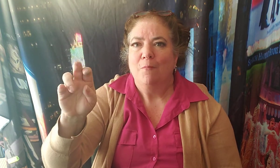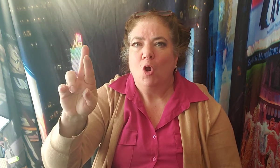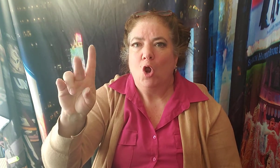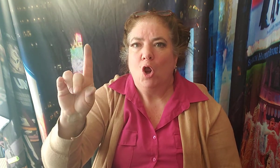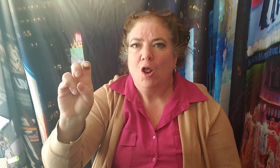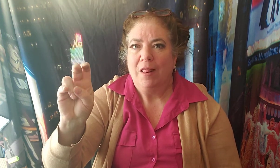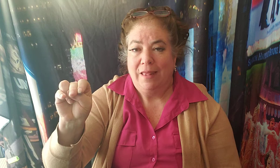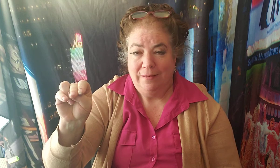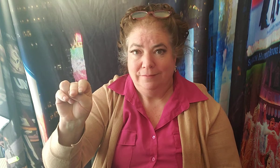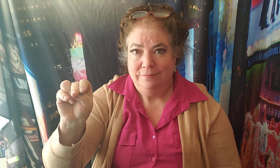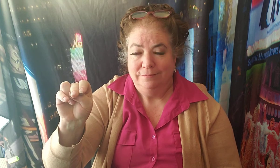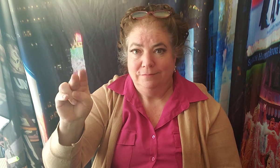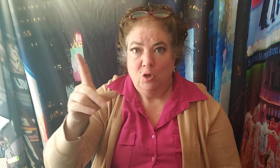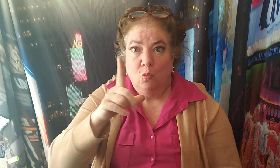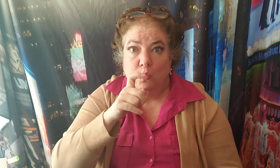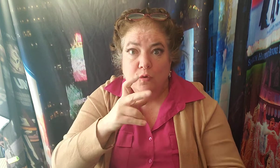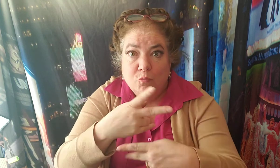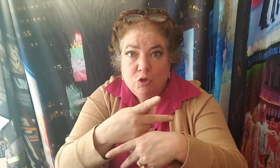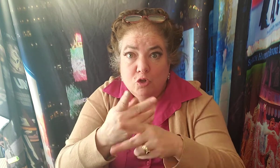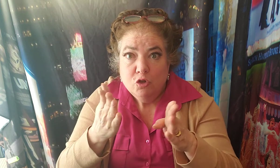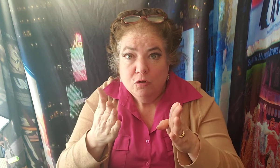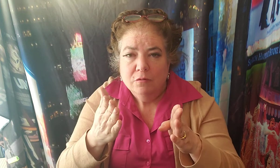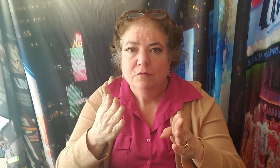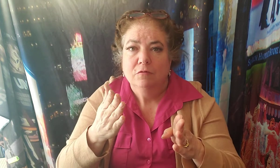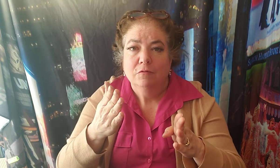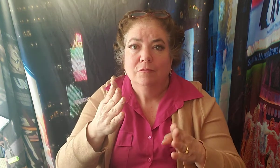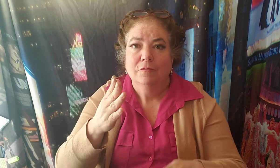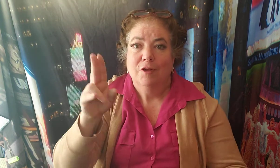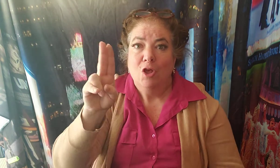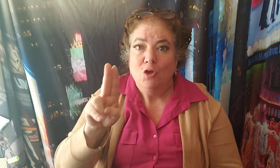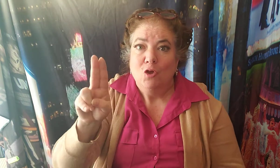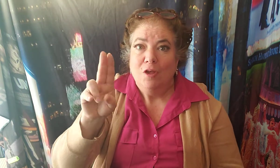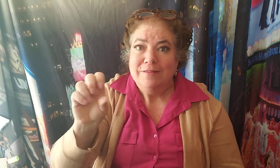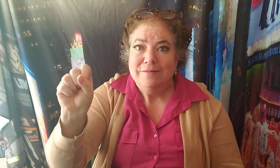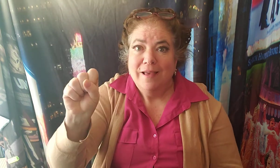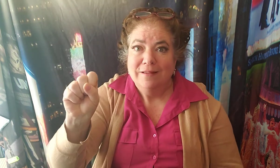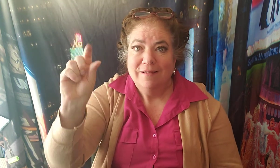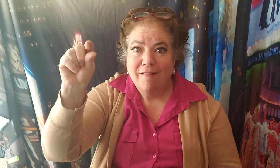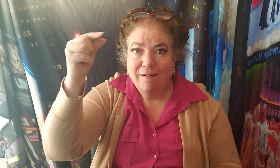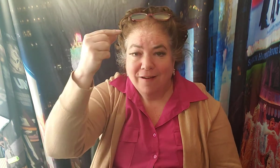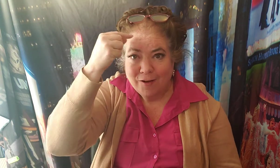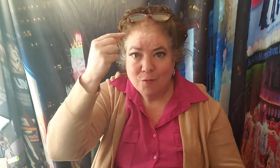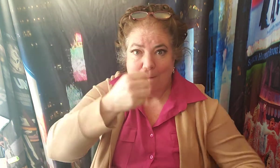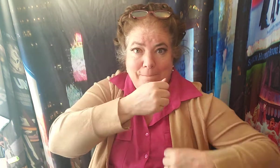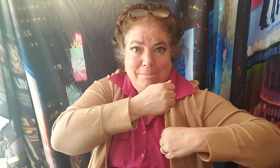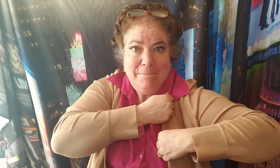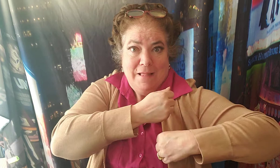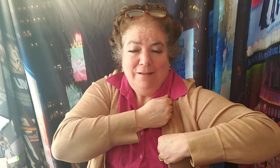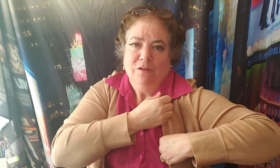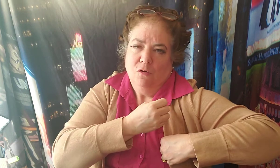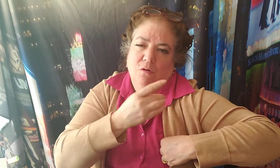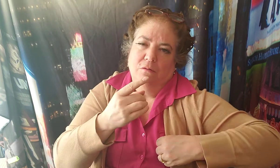pro-military It was produced on Broadway In 1942 With a cast of U.S.